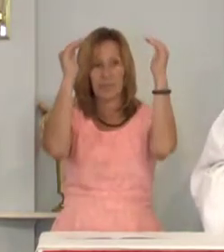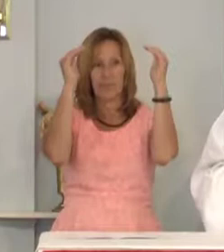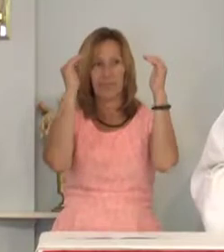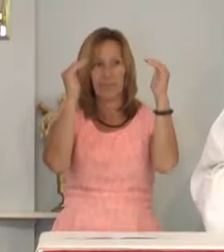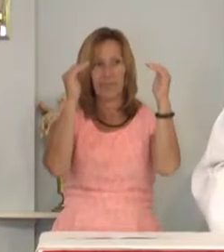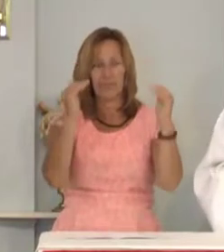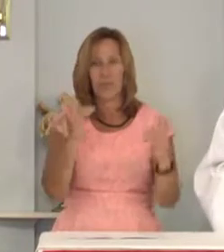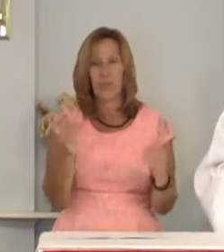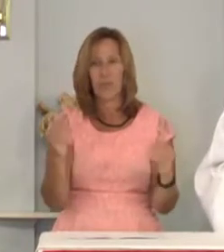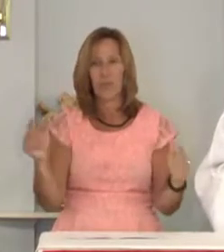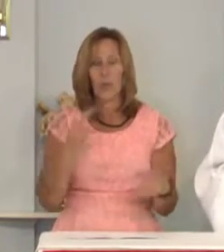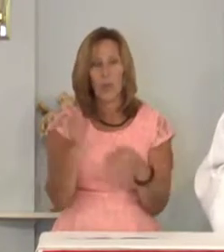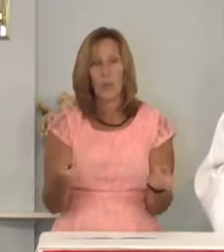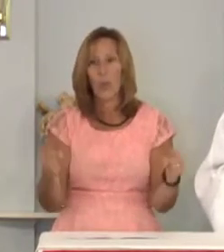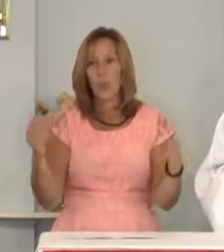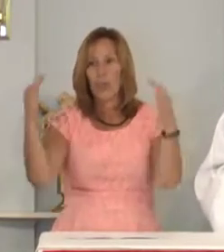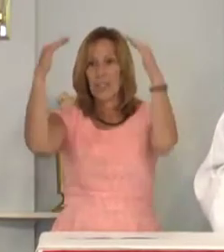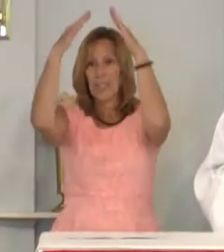when the towers fell.